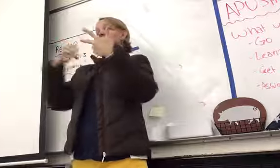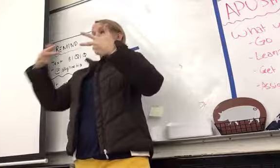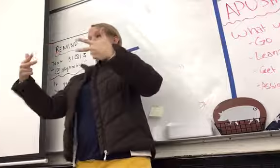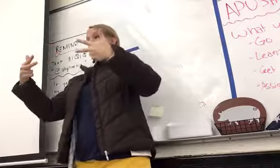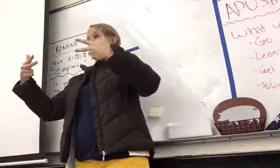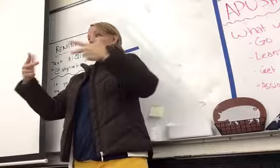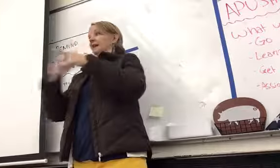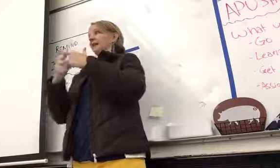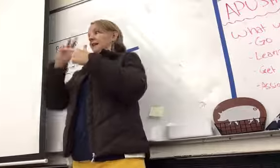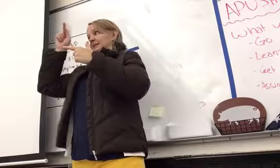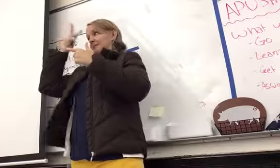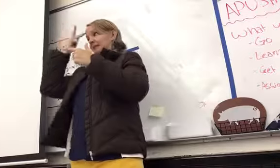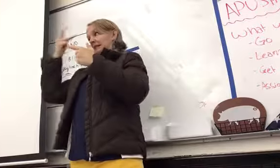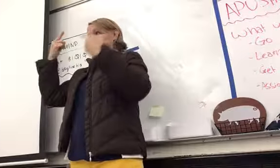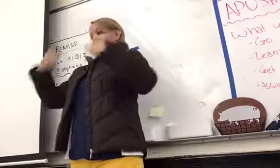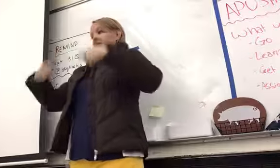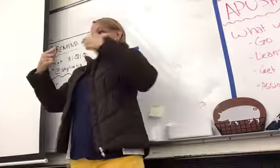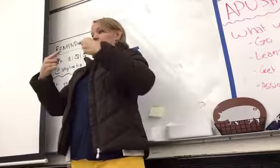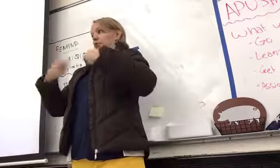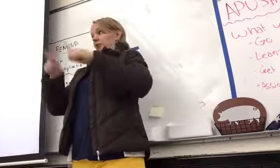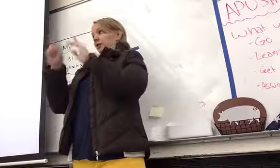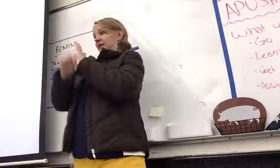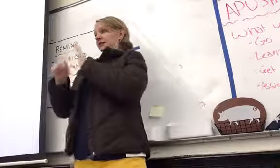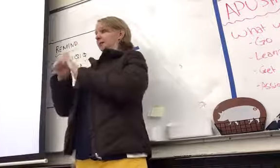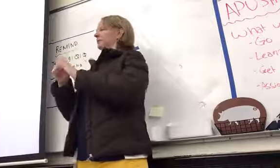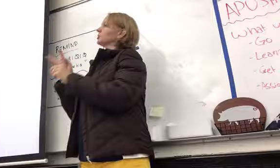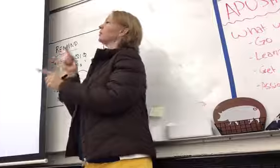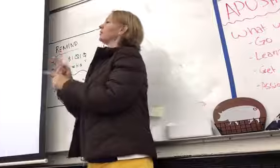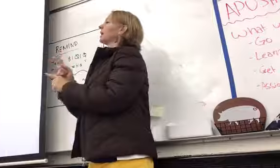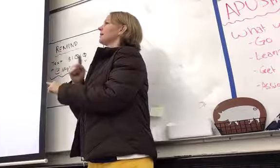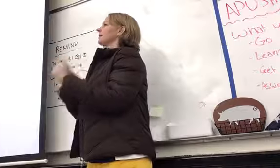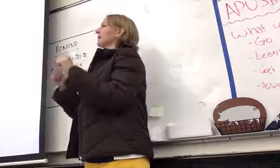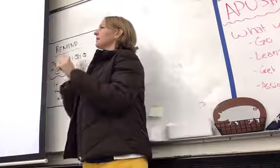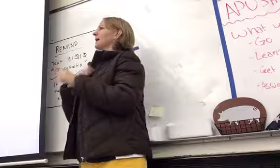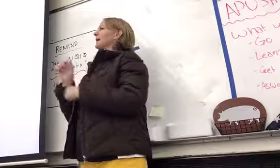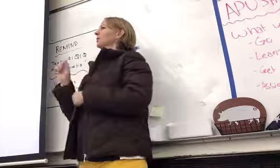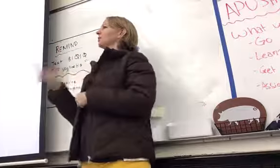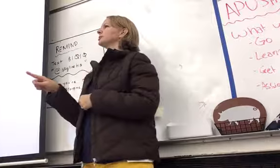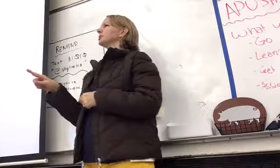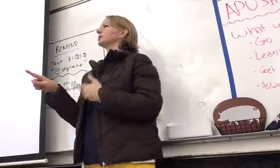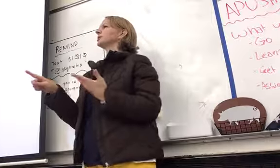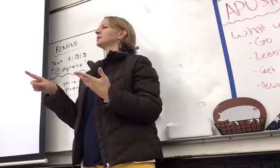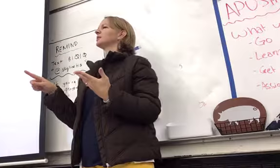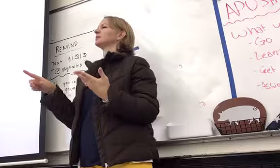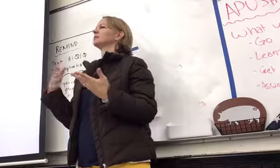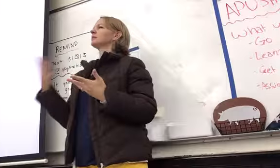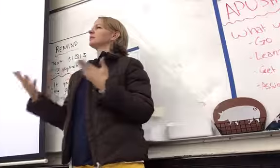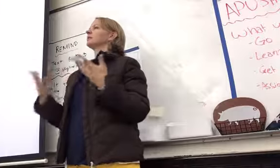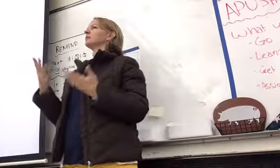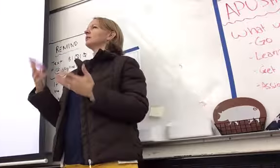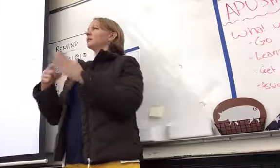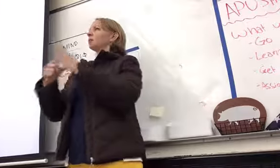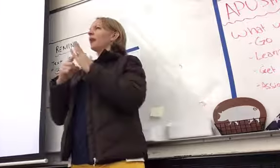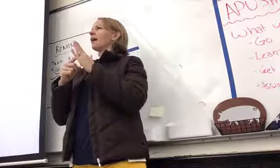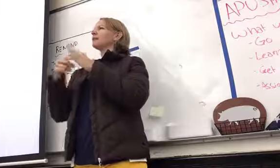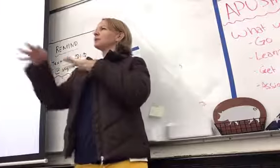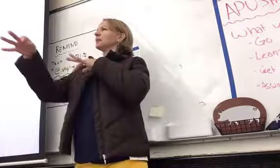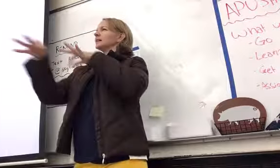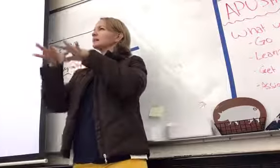political contention during this time. So, right. So my question is, do we have to explain, if, let's